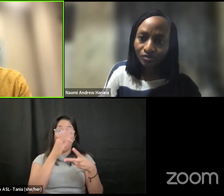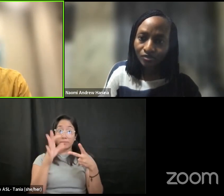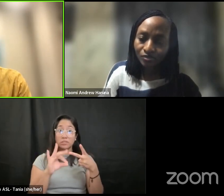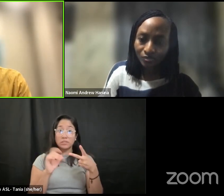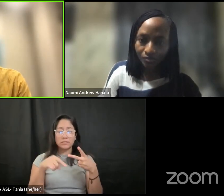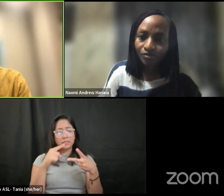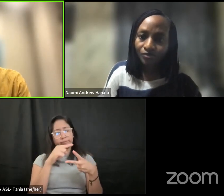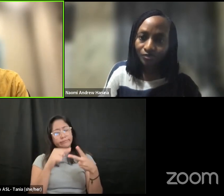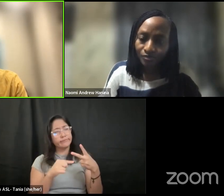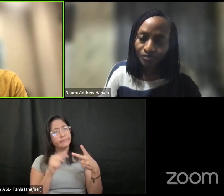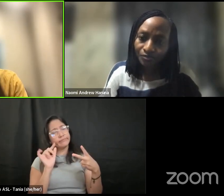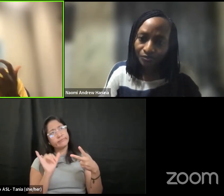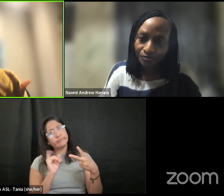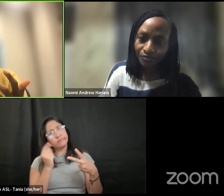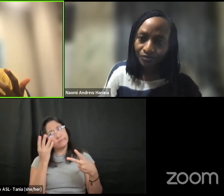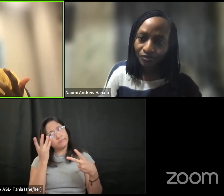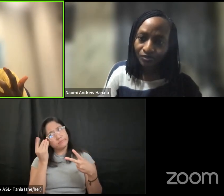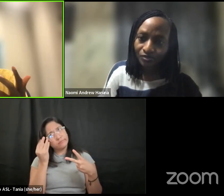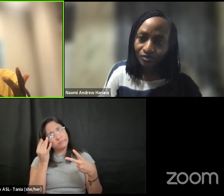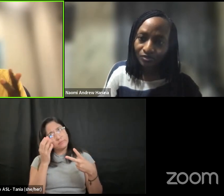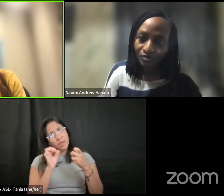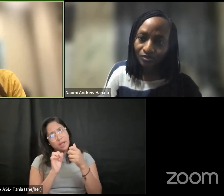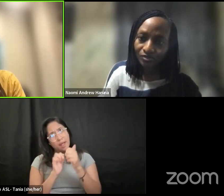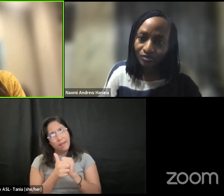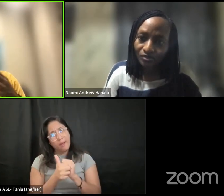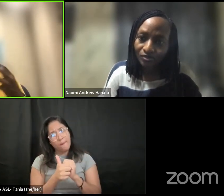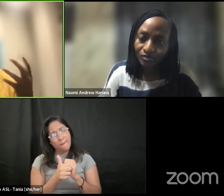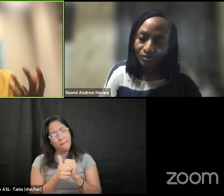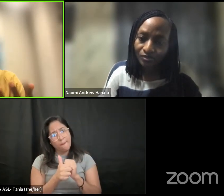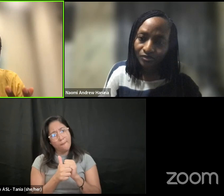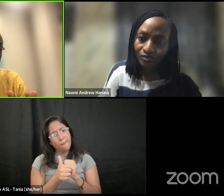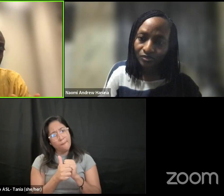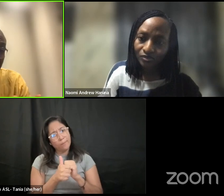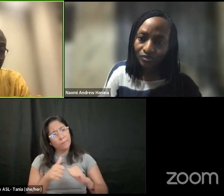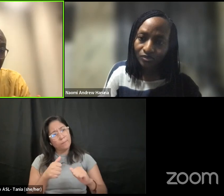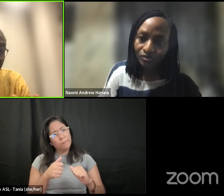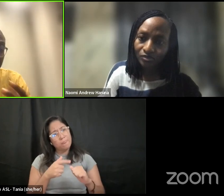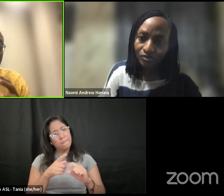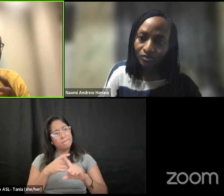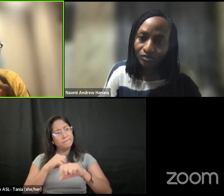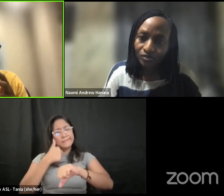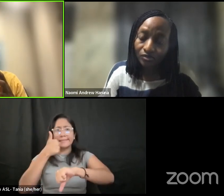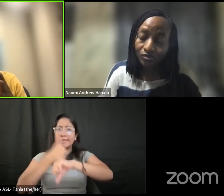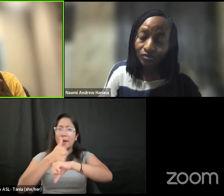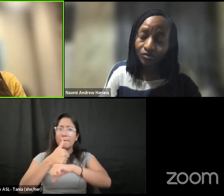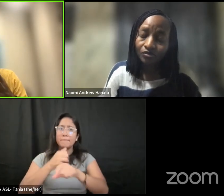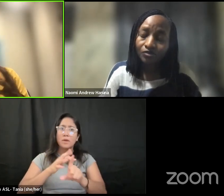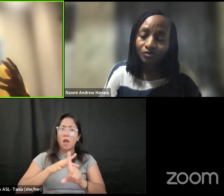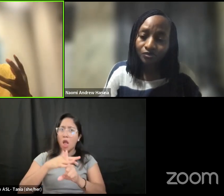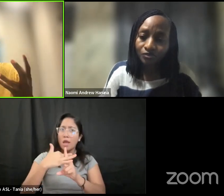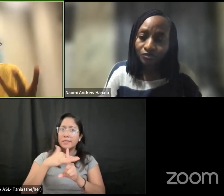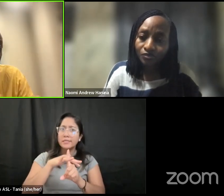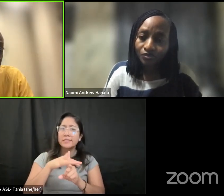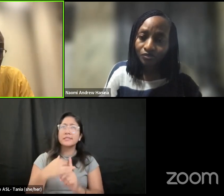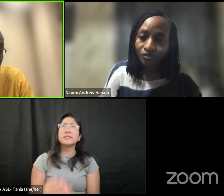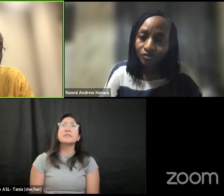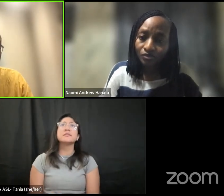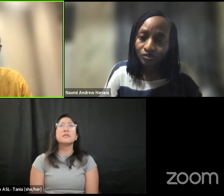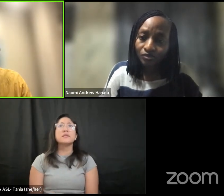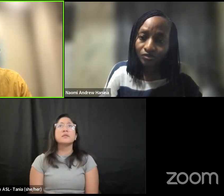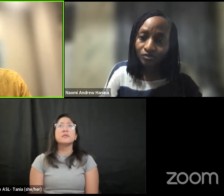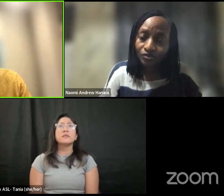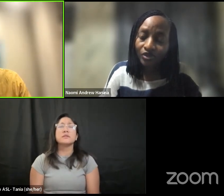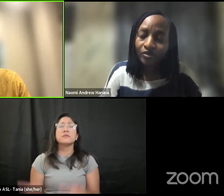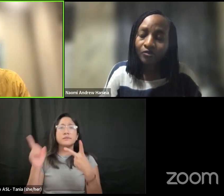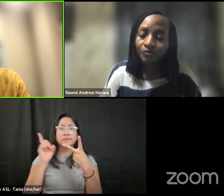us um to think carefully about how we set up our context how we think about sustainability